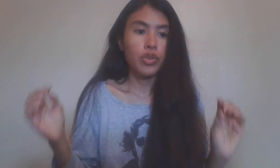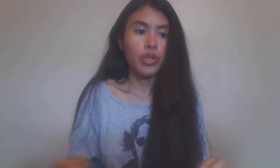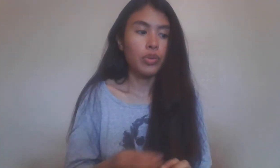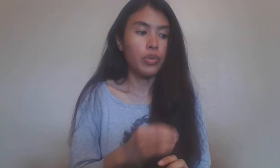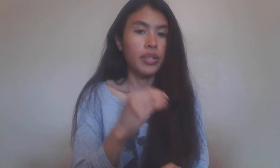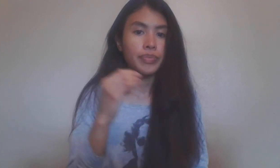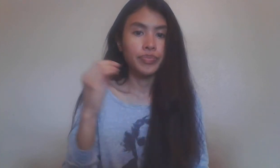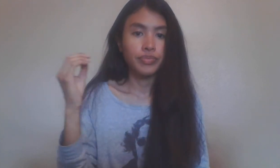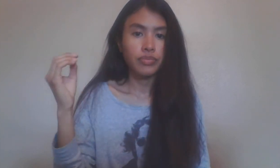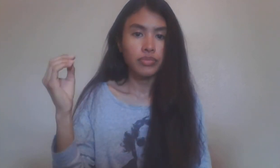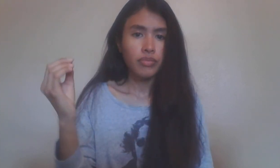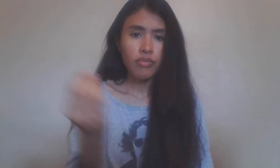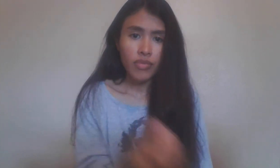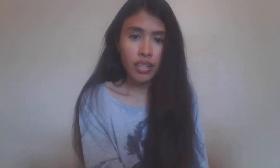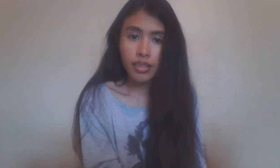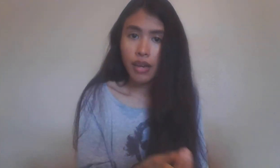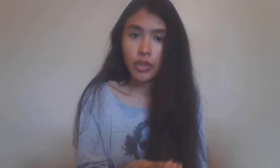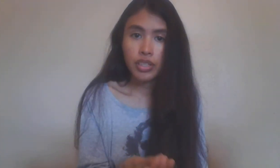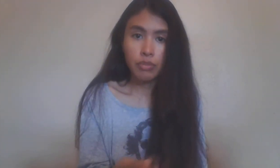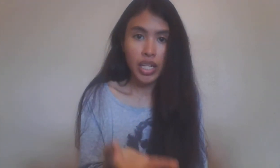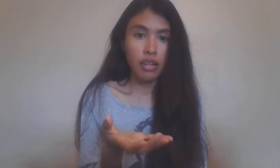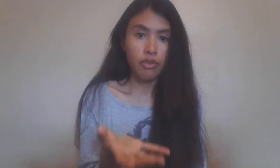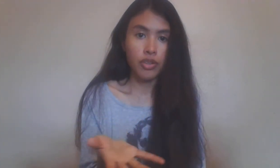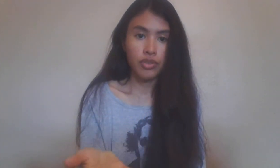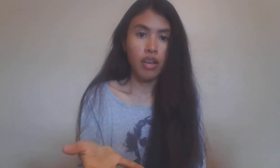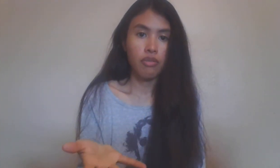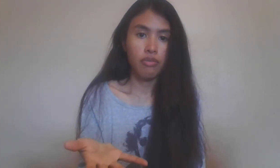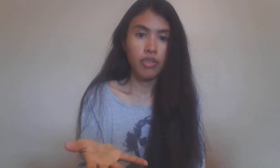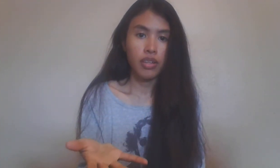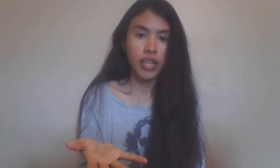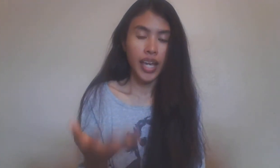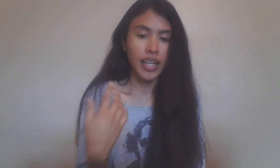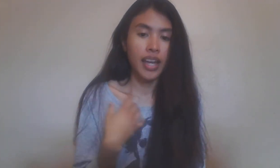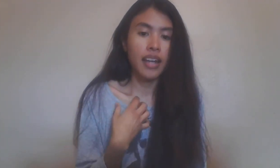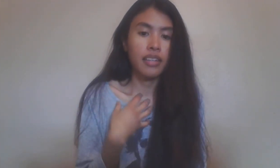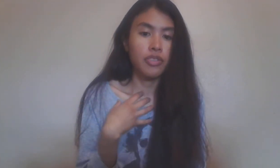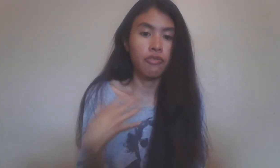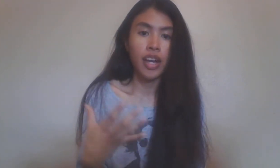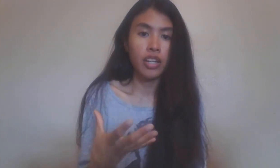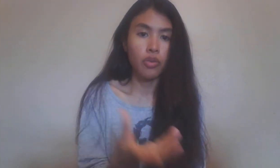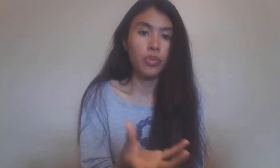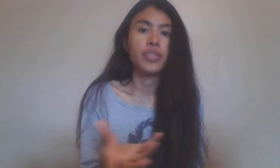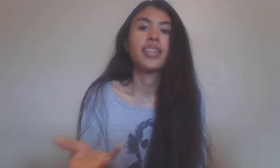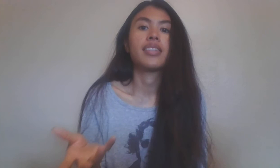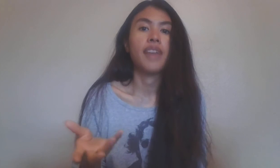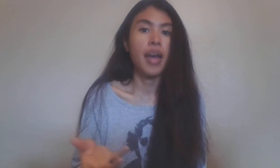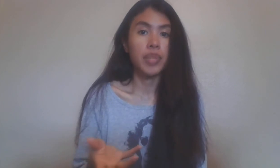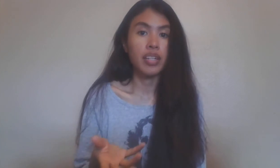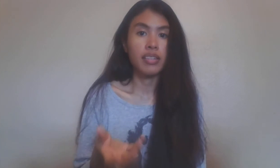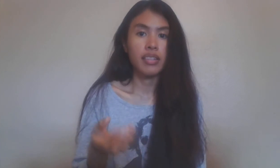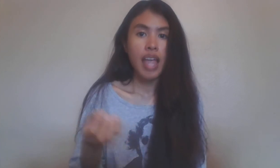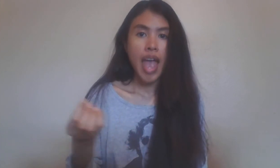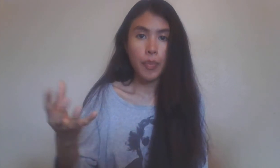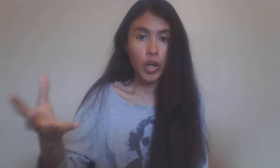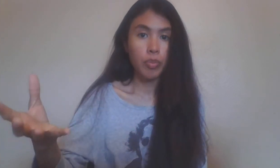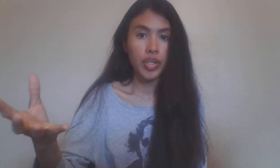to discover this meaning for yourself and kind of define your own sense of happiness and purpose.